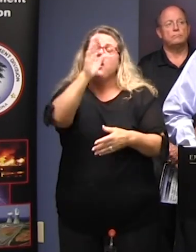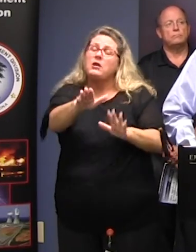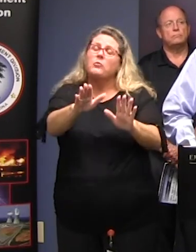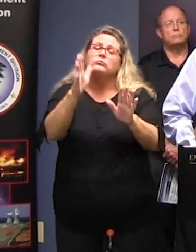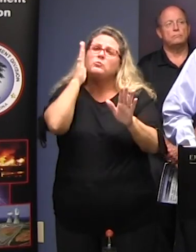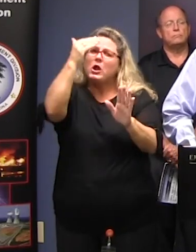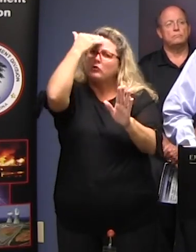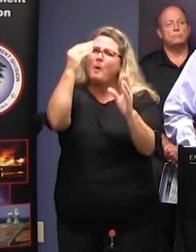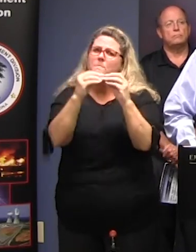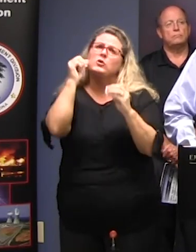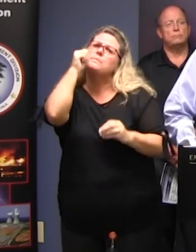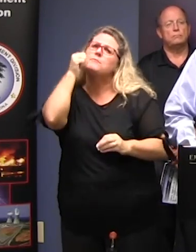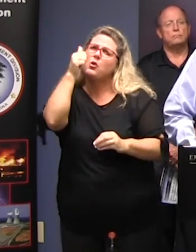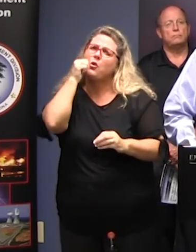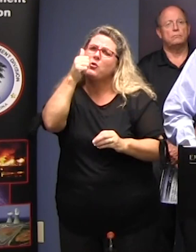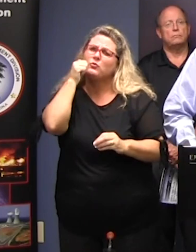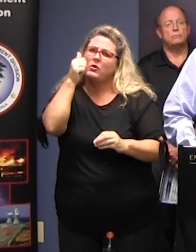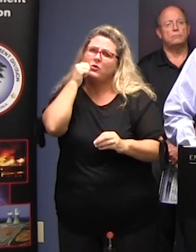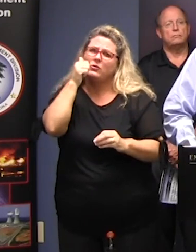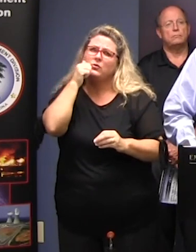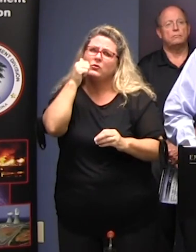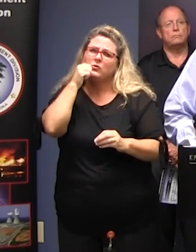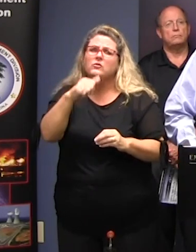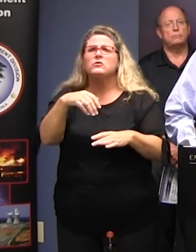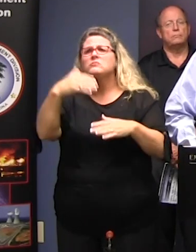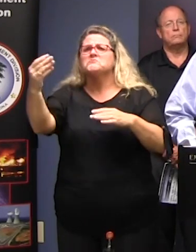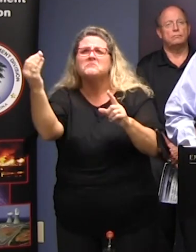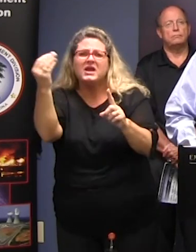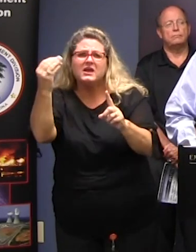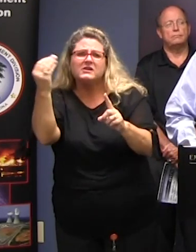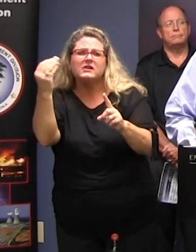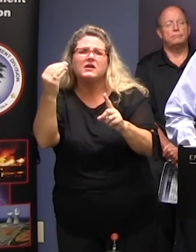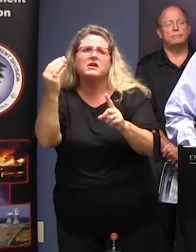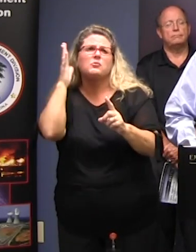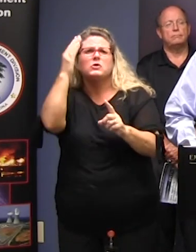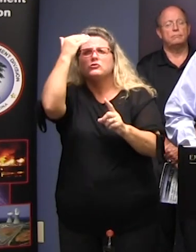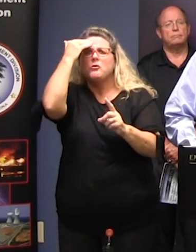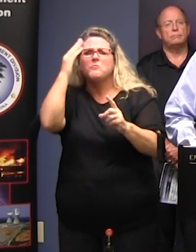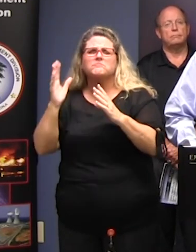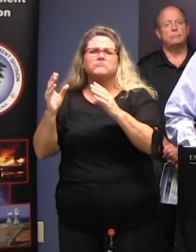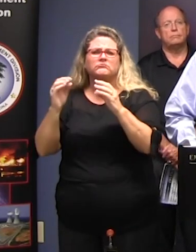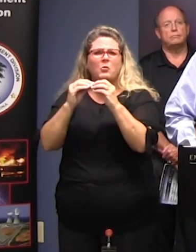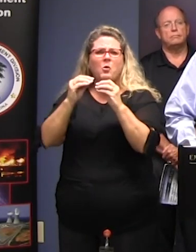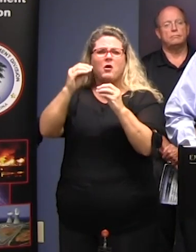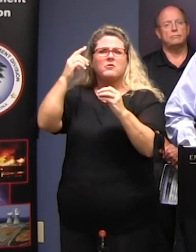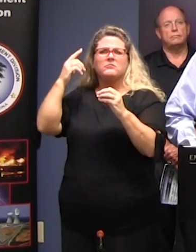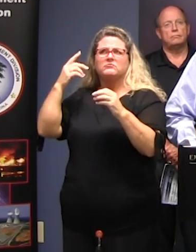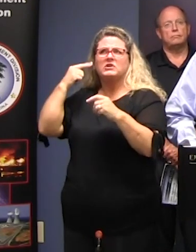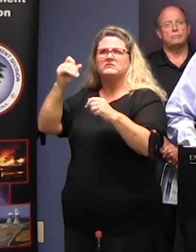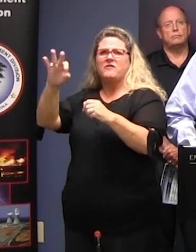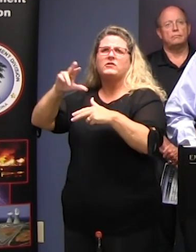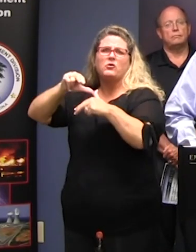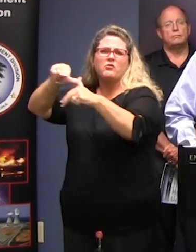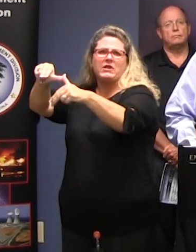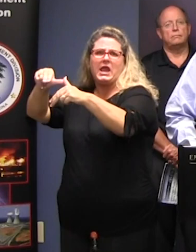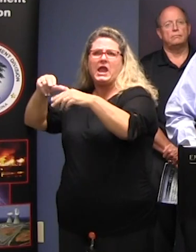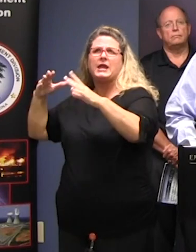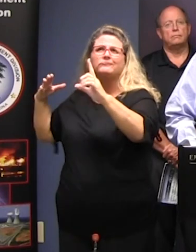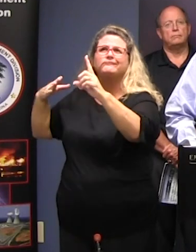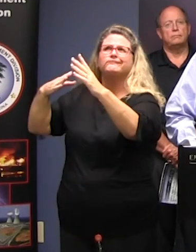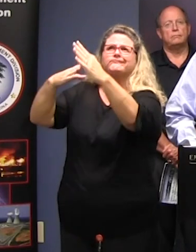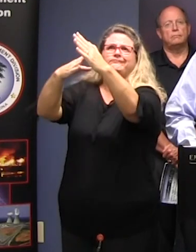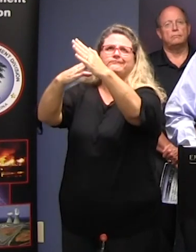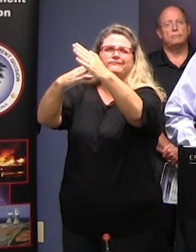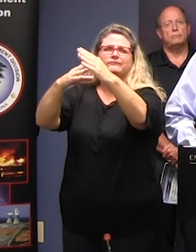know more tomorrow. We'll know more the day after tomorrow But based on what we know now it is the